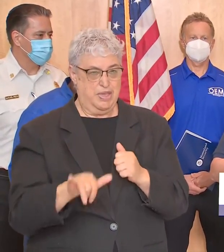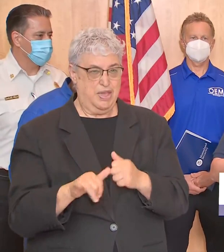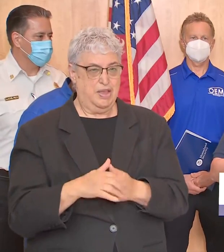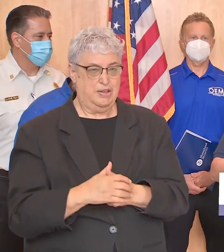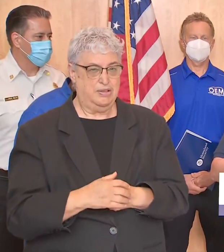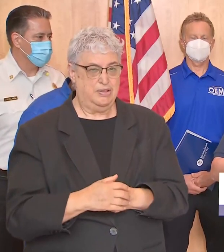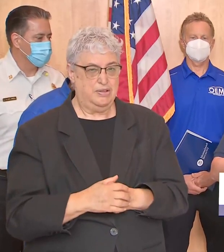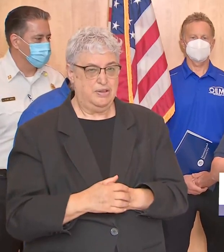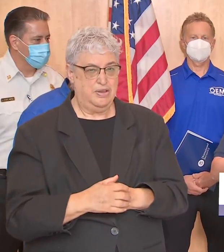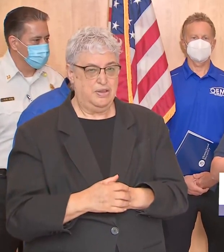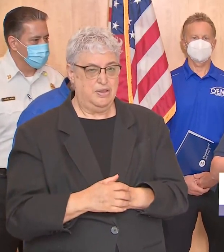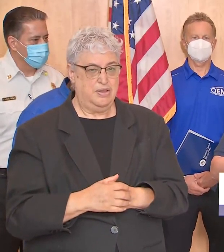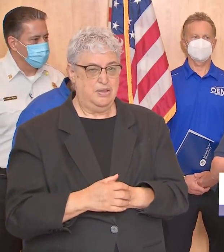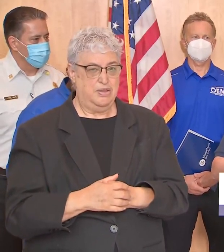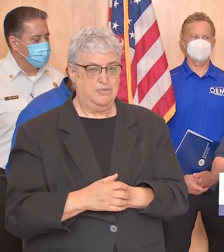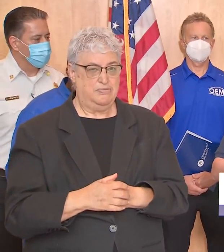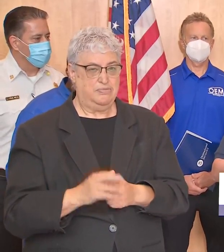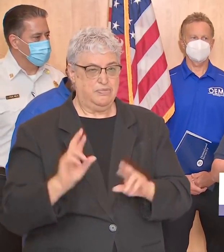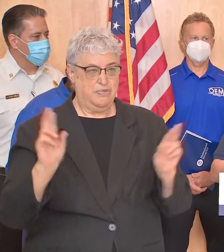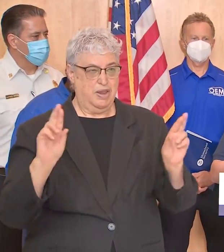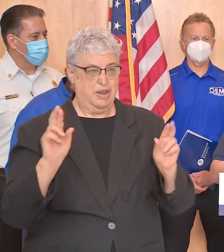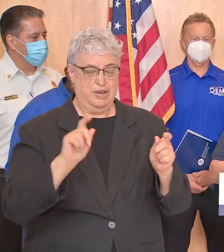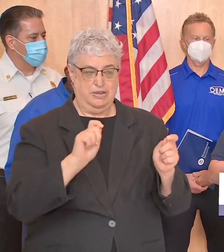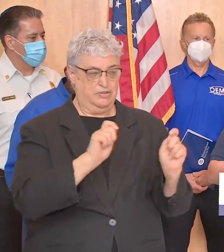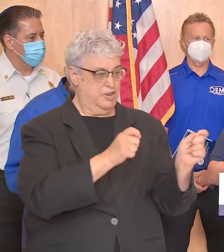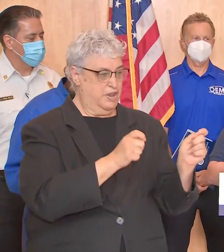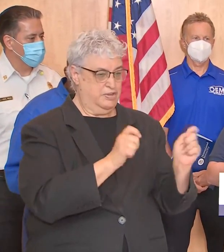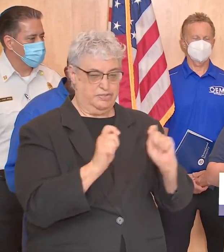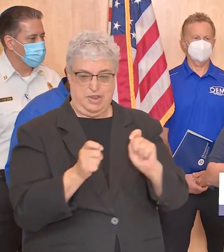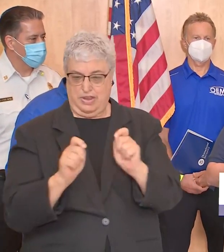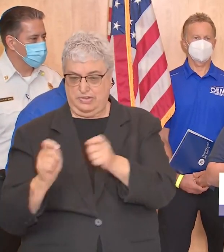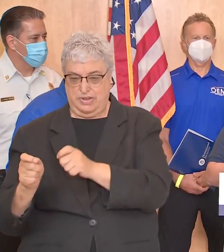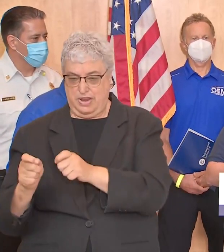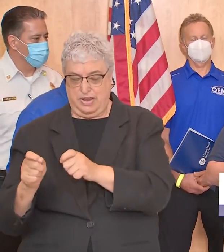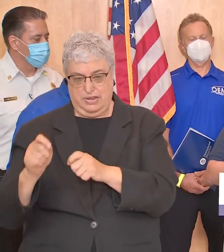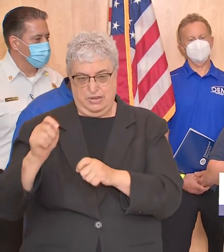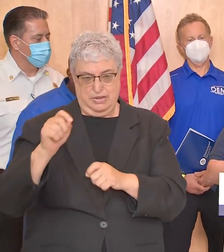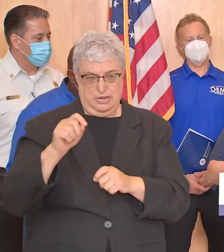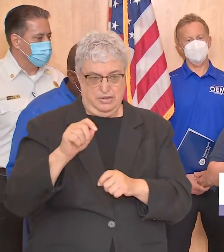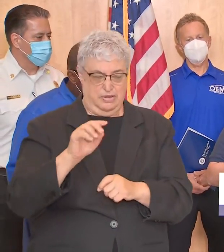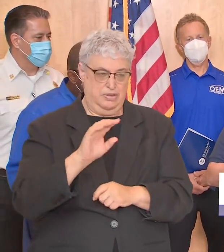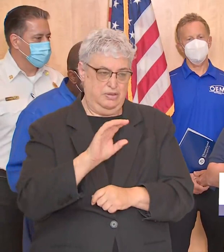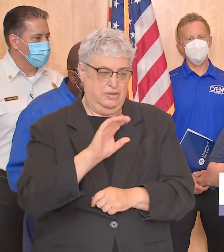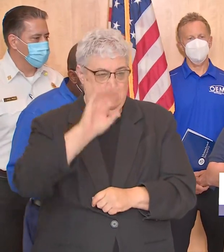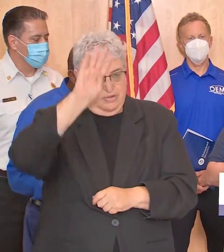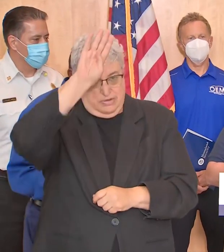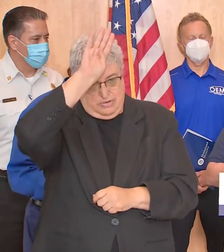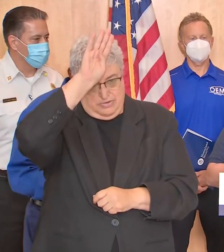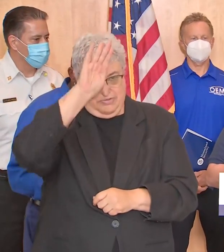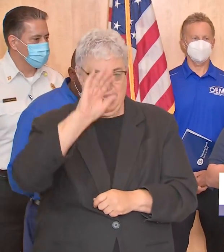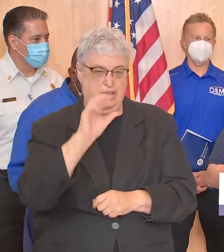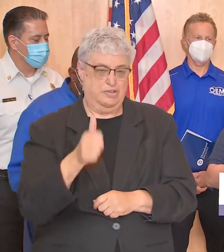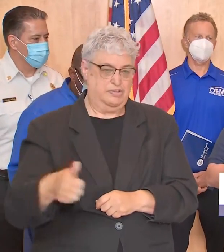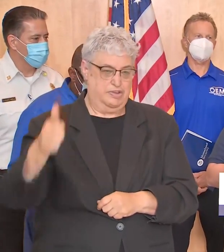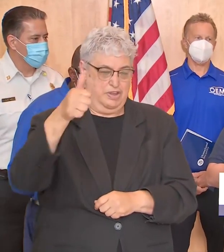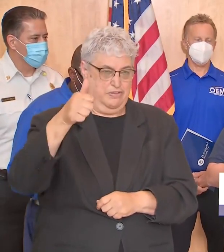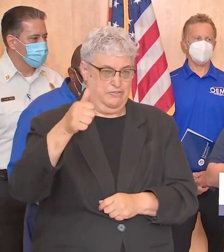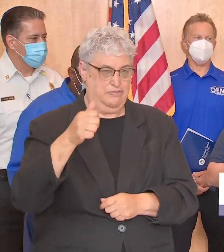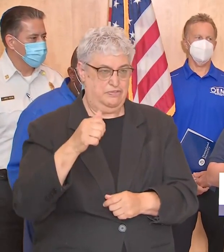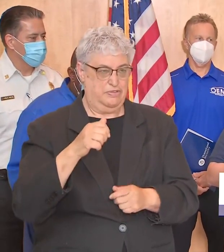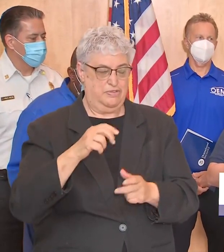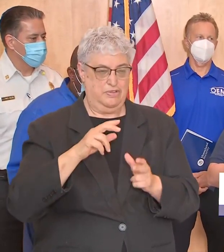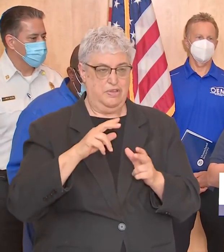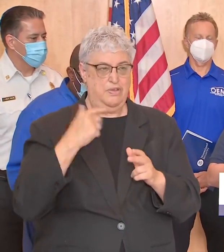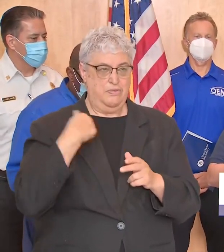uh we are um ready to pivot just as the chief pena said with the fire department we're ready to pivot as soon as this storm goes through we do